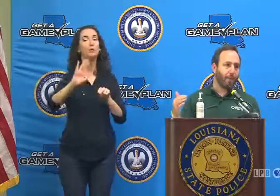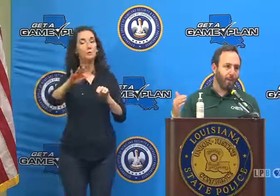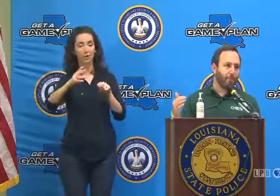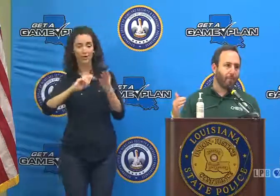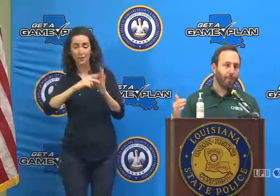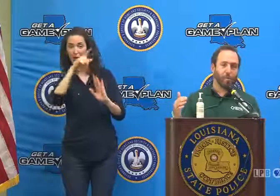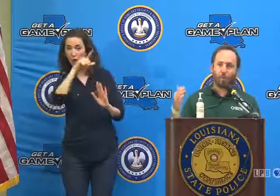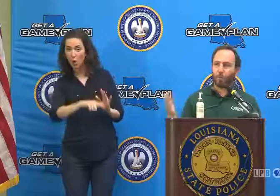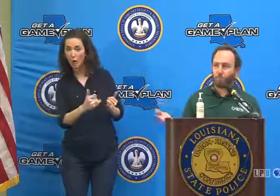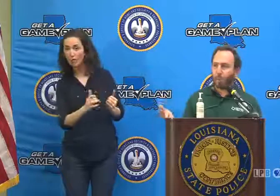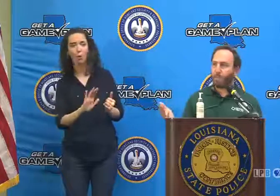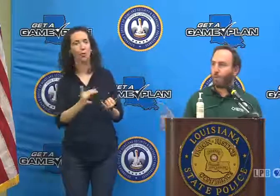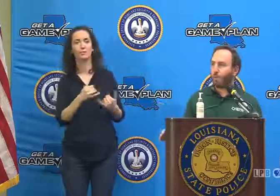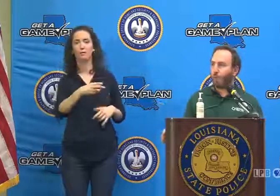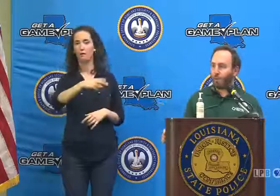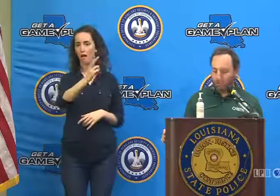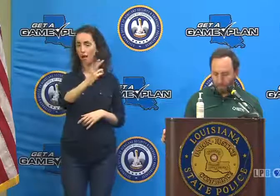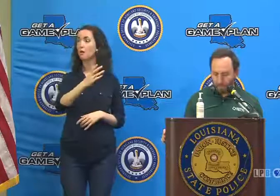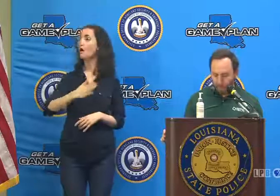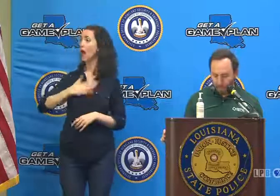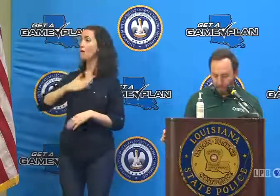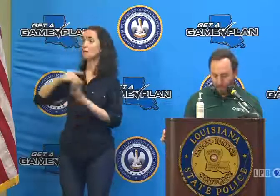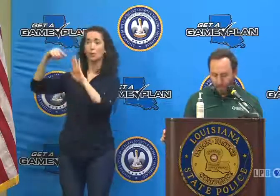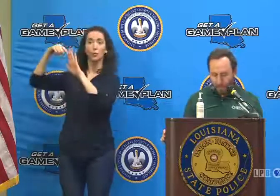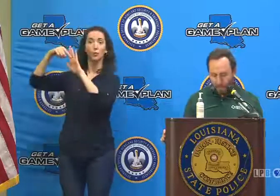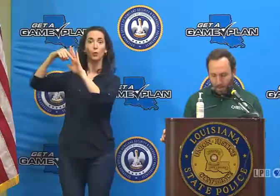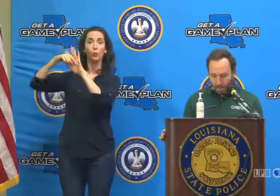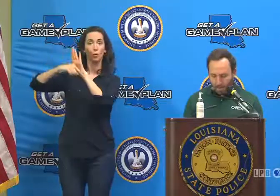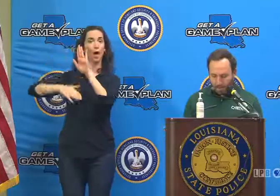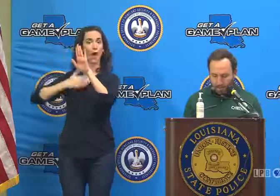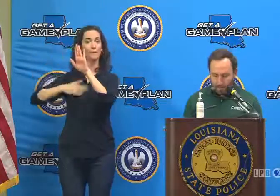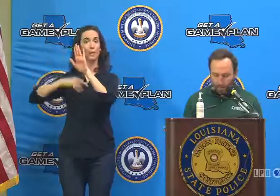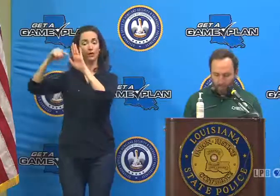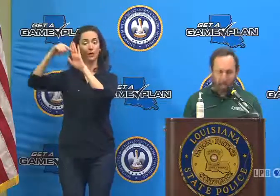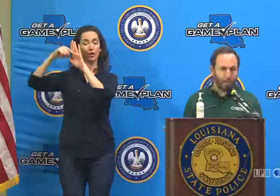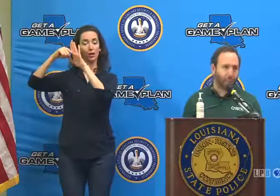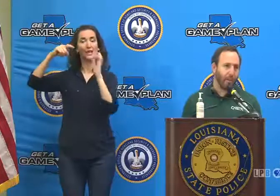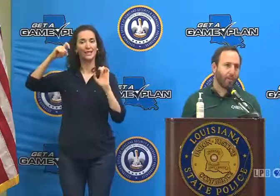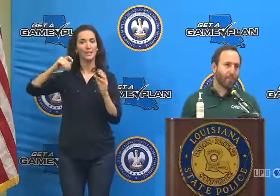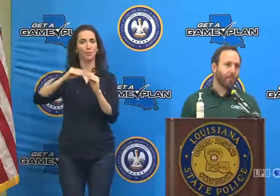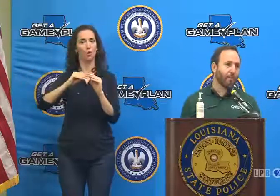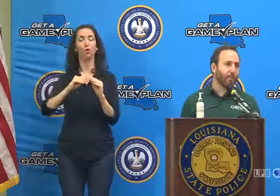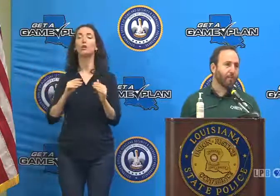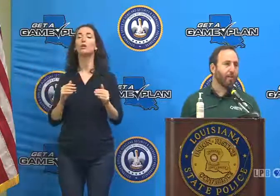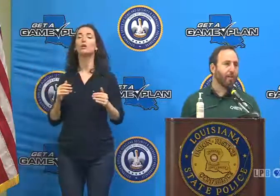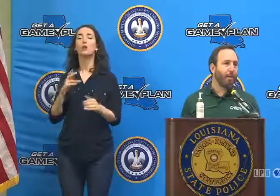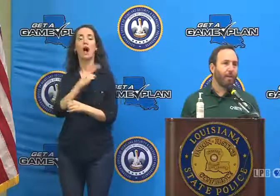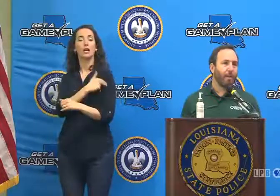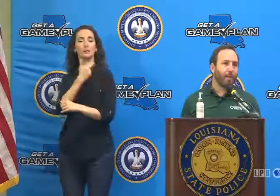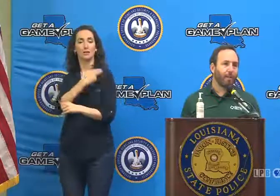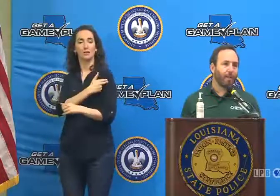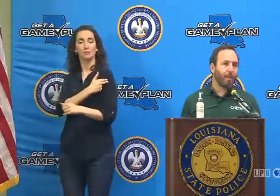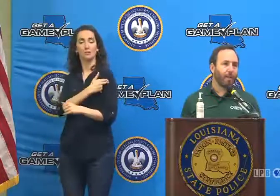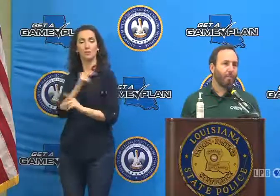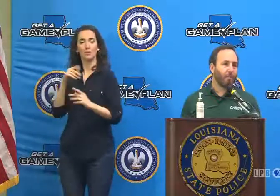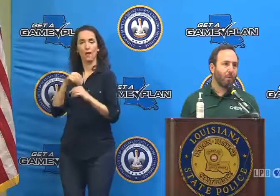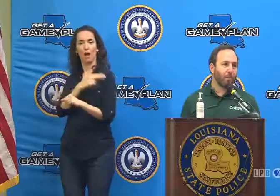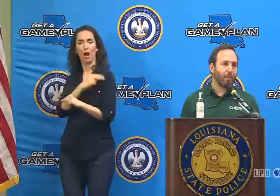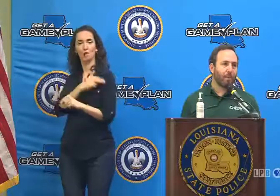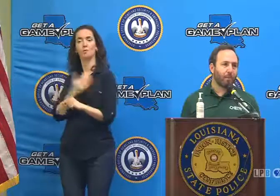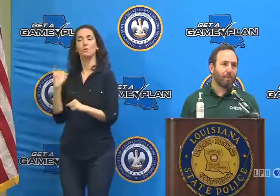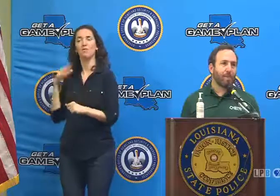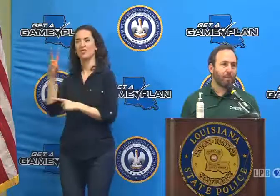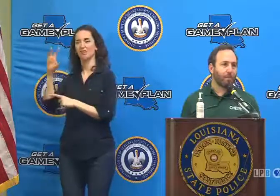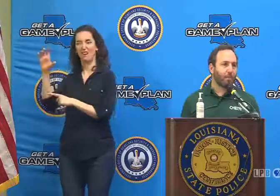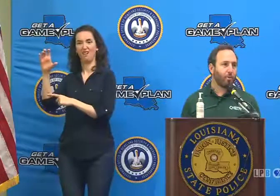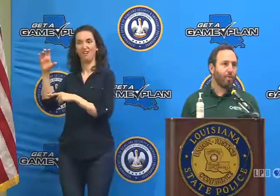very high level. We're thankful we're going in the right direction. Hospitalizations are down to just over 1600, and that's down from a